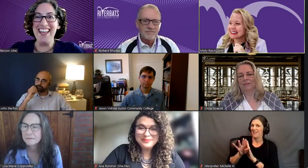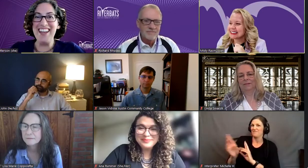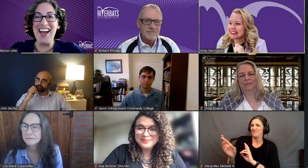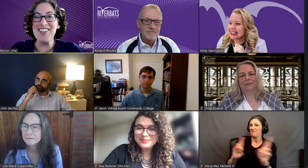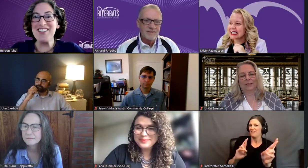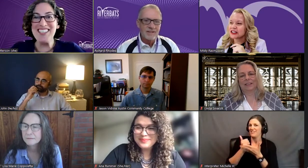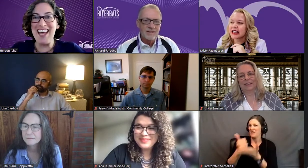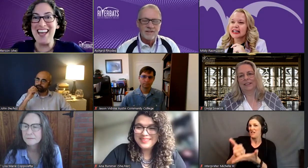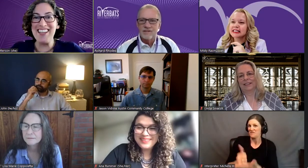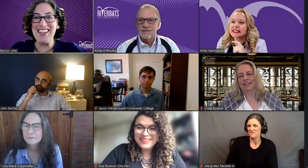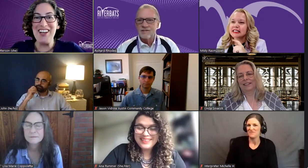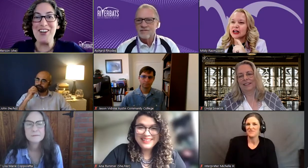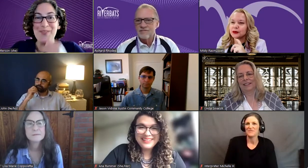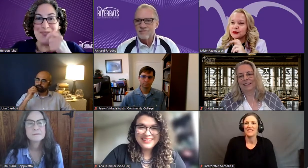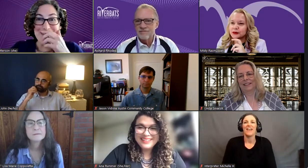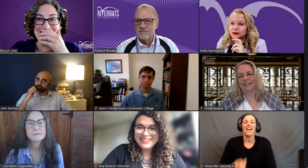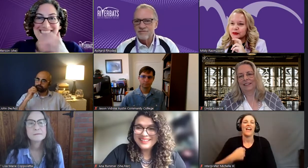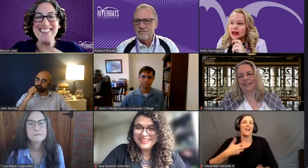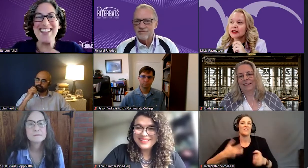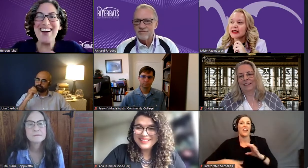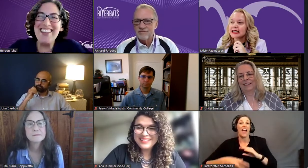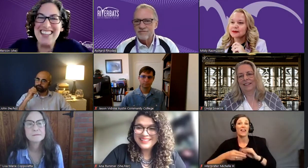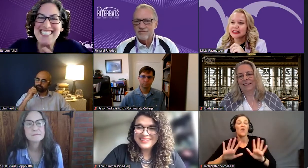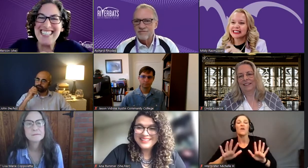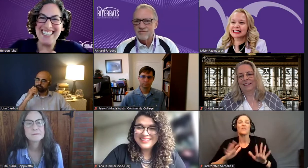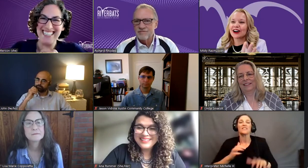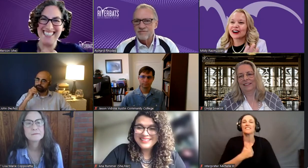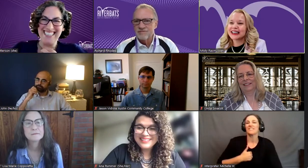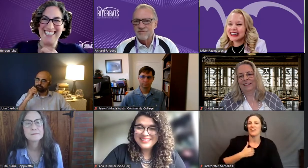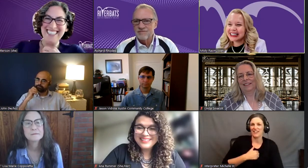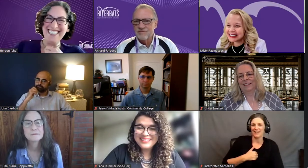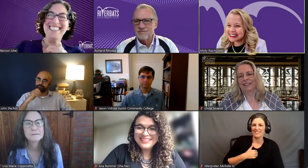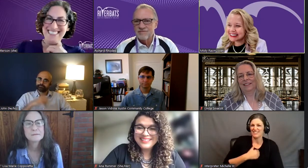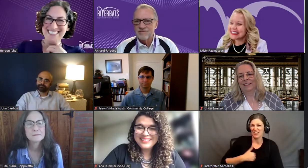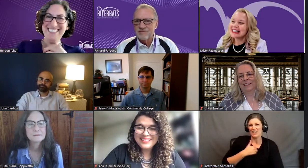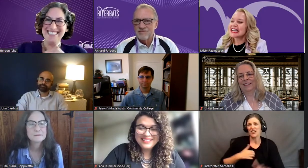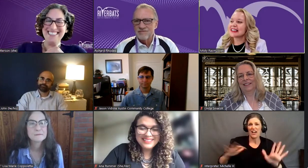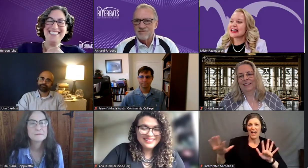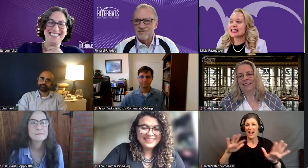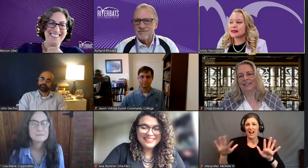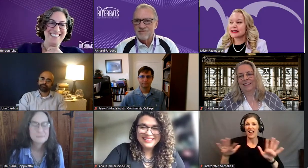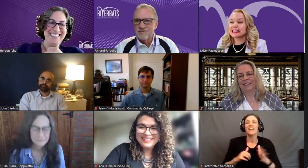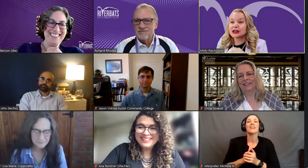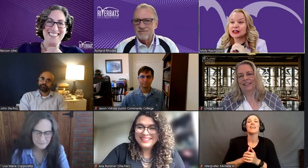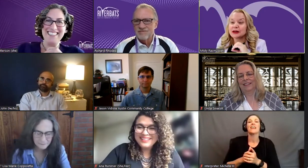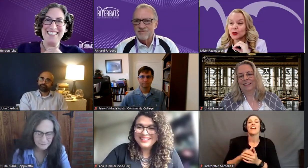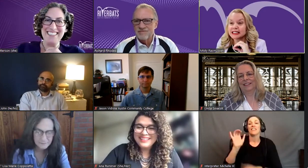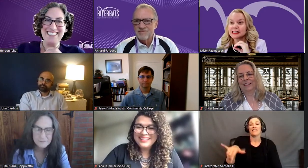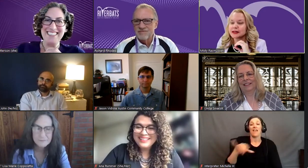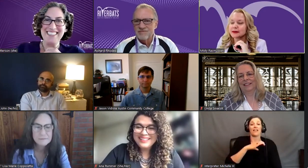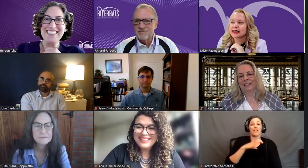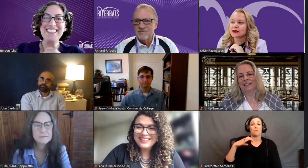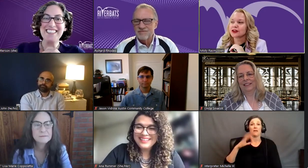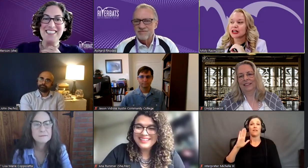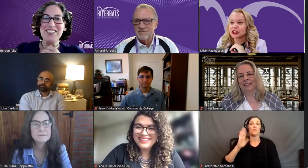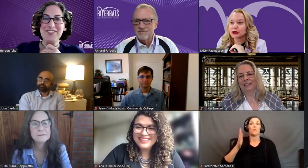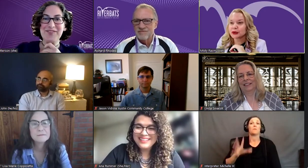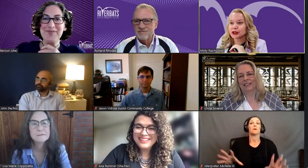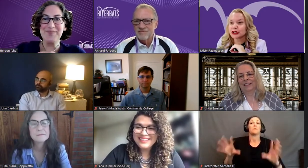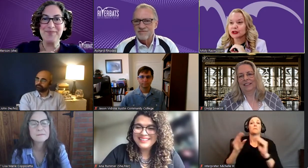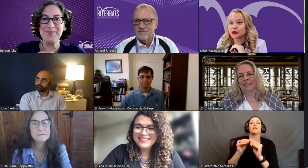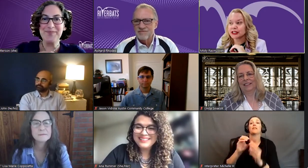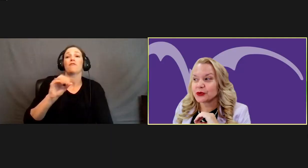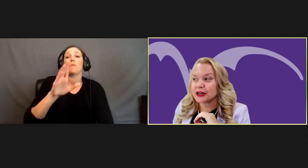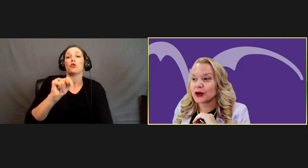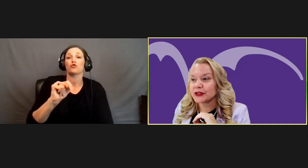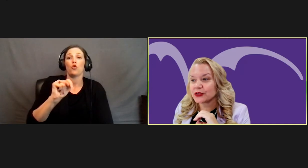And I'll just add. Oh, and that committee is going to, going to be meeting from October,